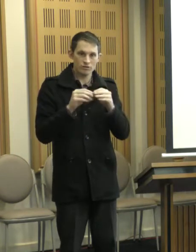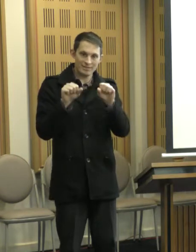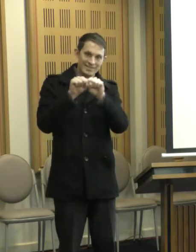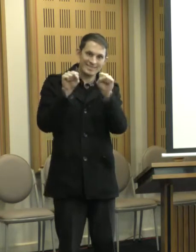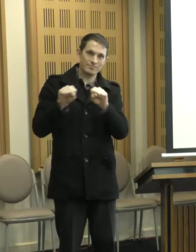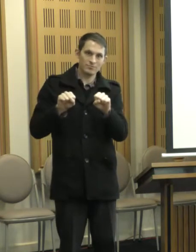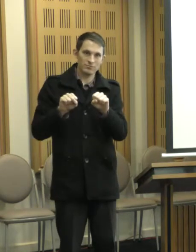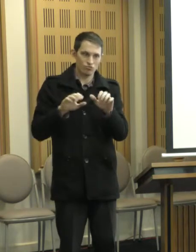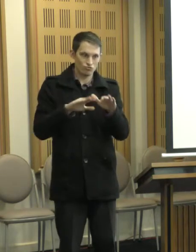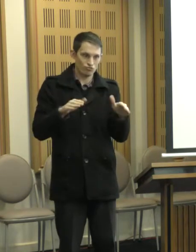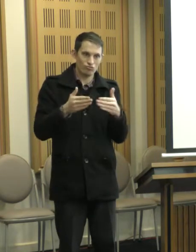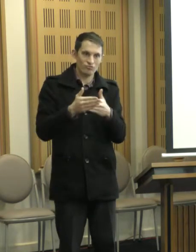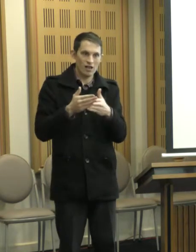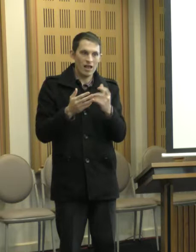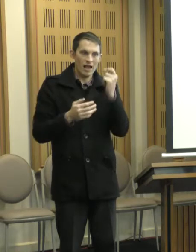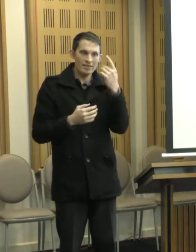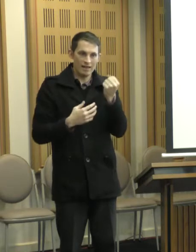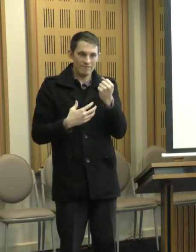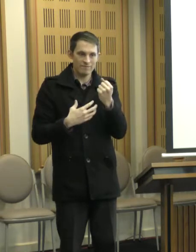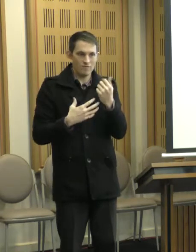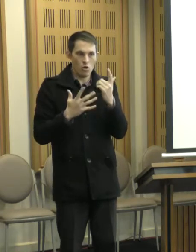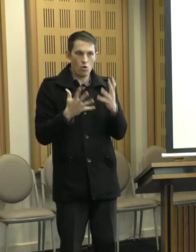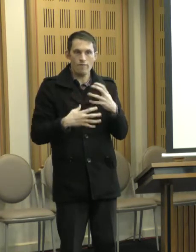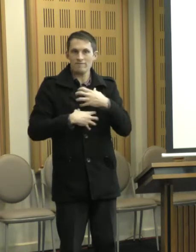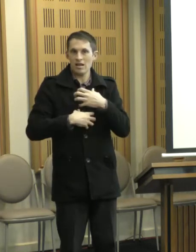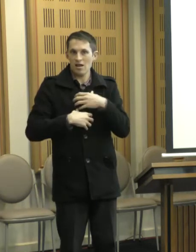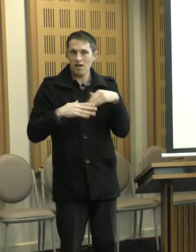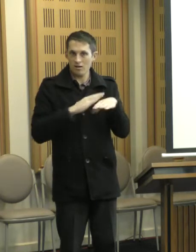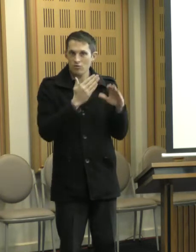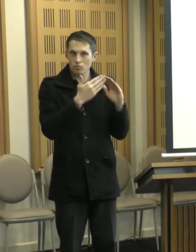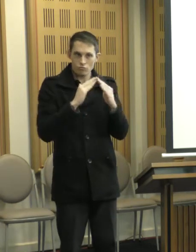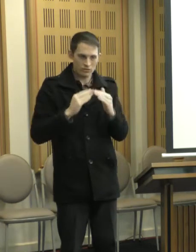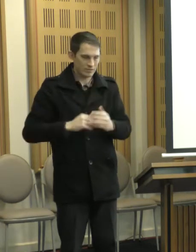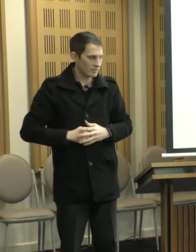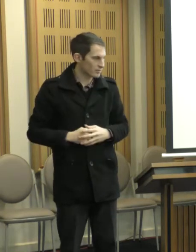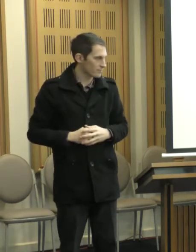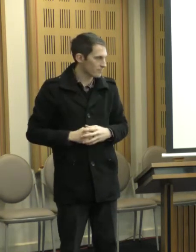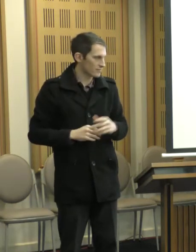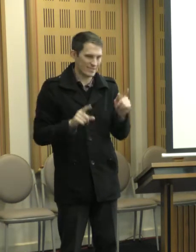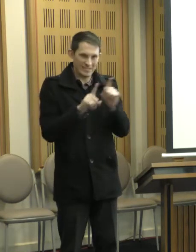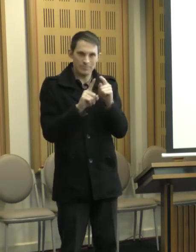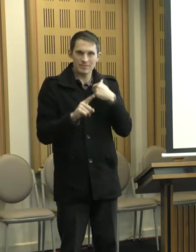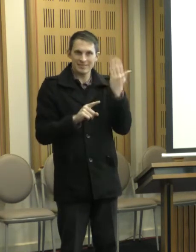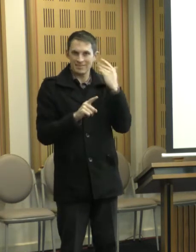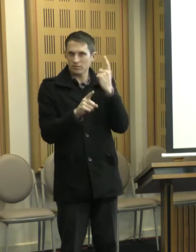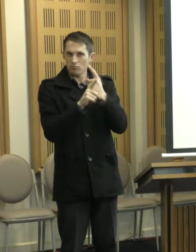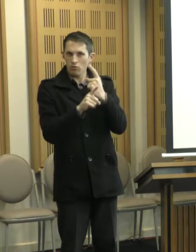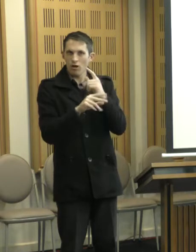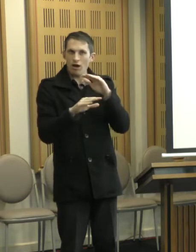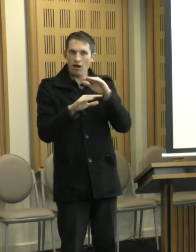understandably, there's a lot of fear in communities, I think, from what I've been, people I've spoken with about this, about